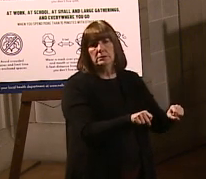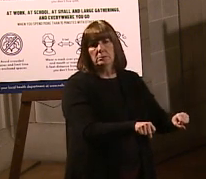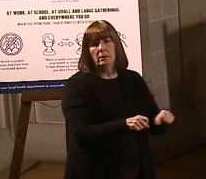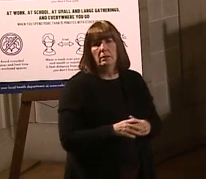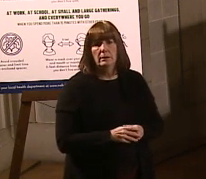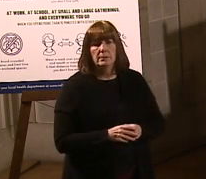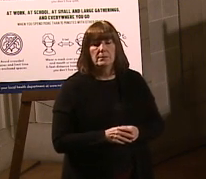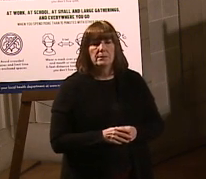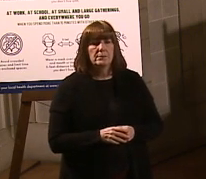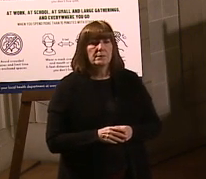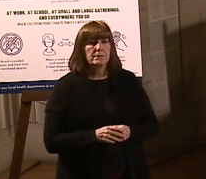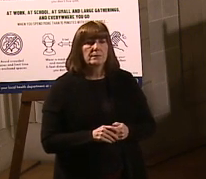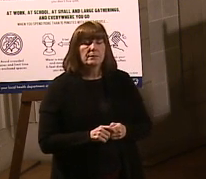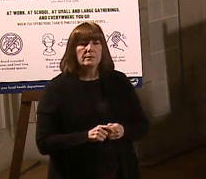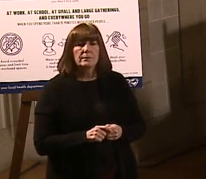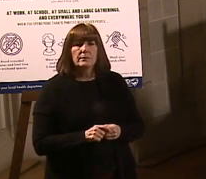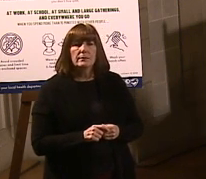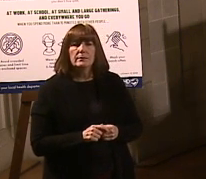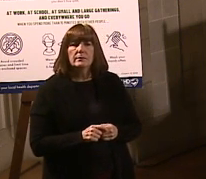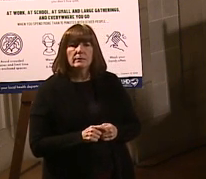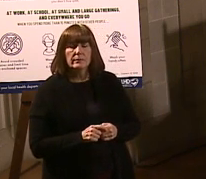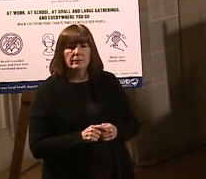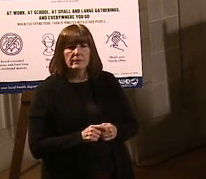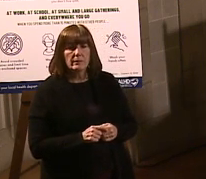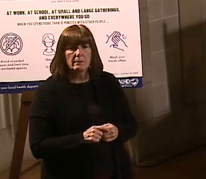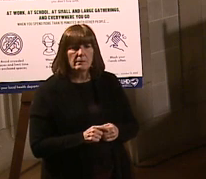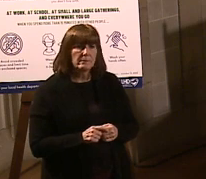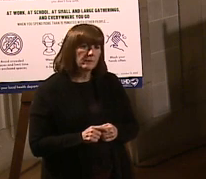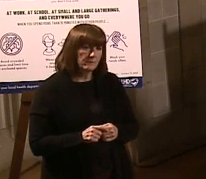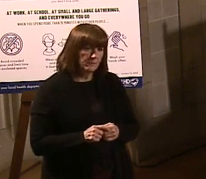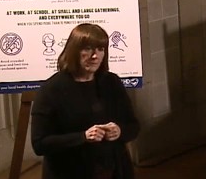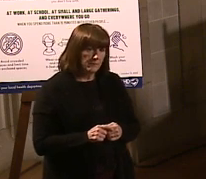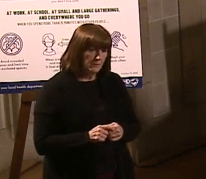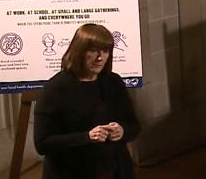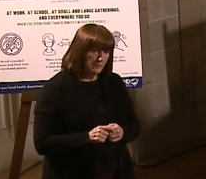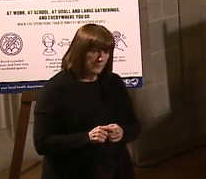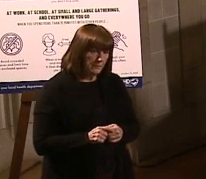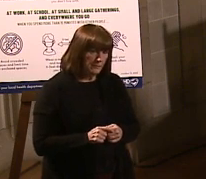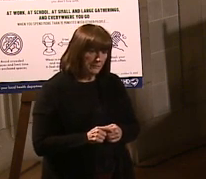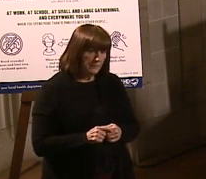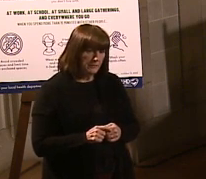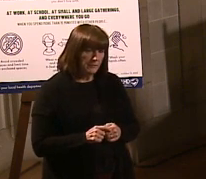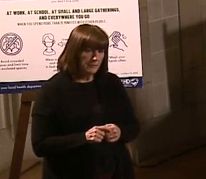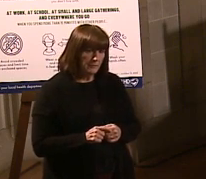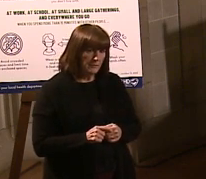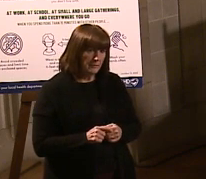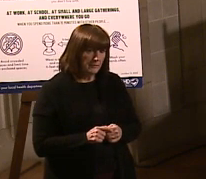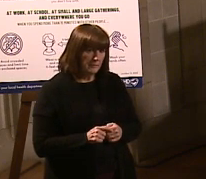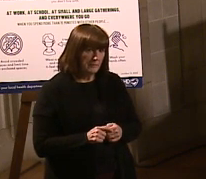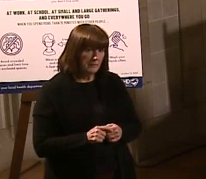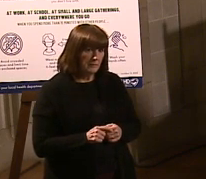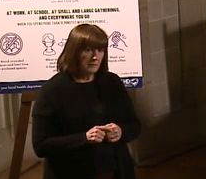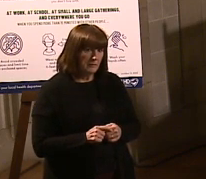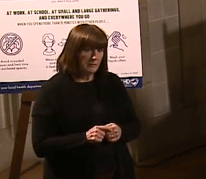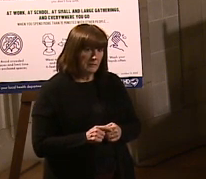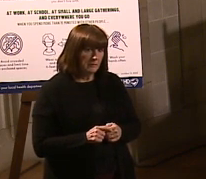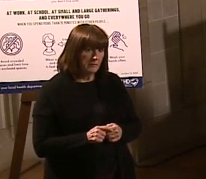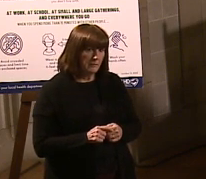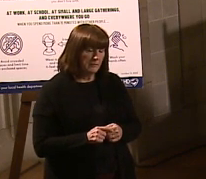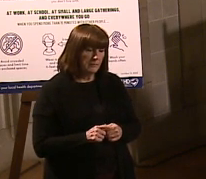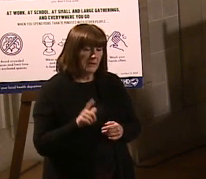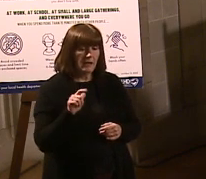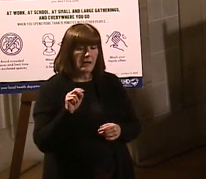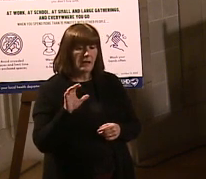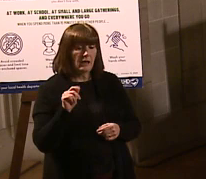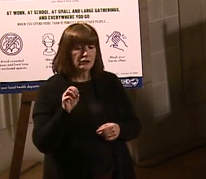And Lancaster County said today that the only thing holding them back from getting more vaccinations is supply. Do agree with that? And